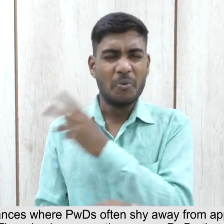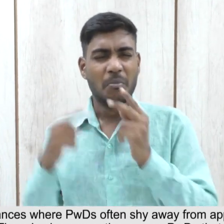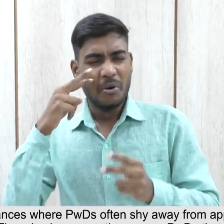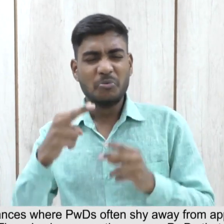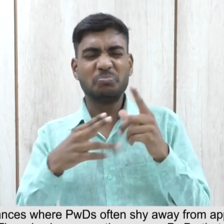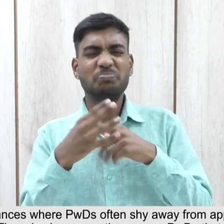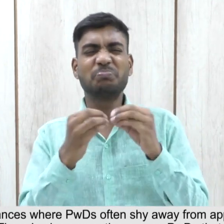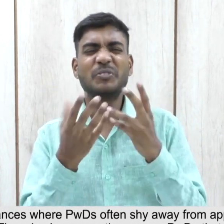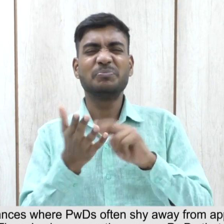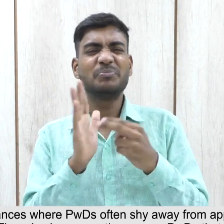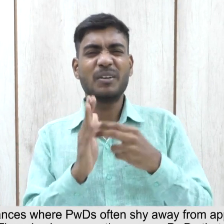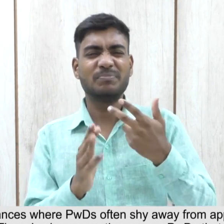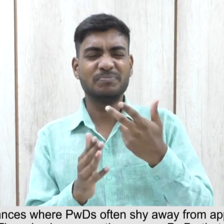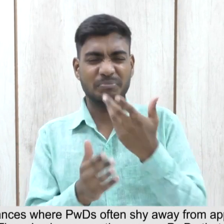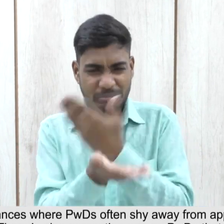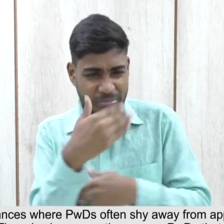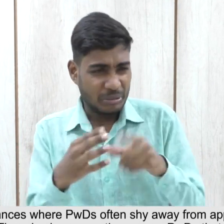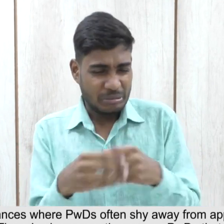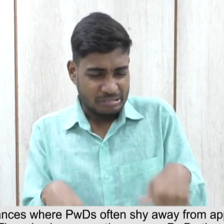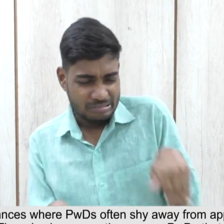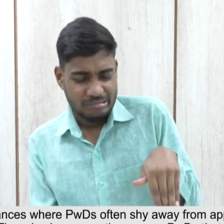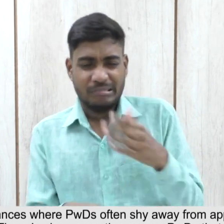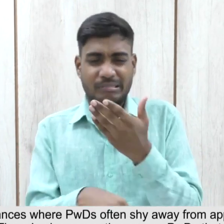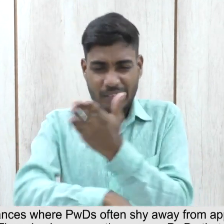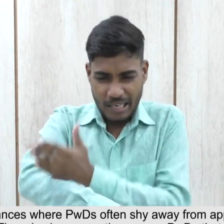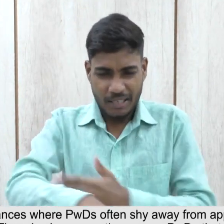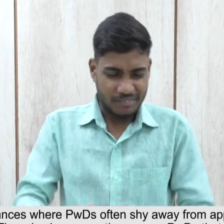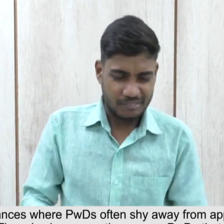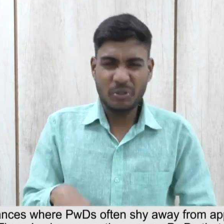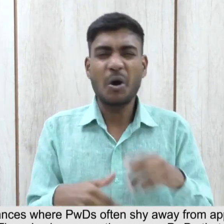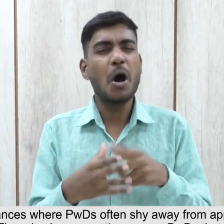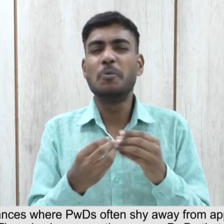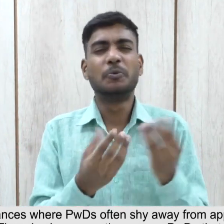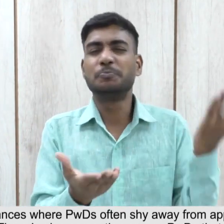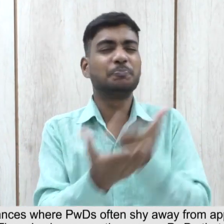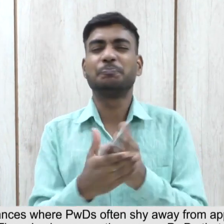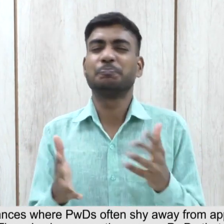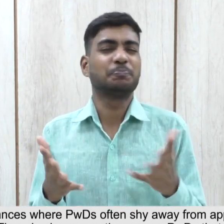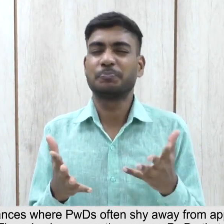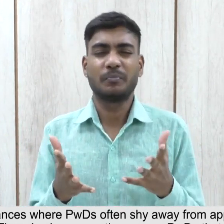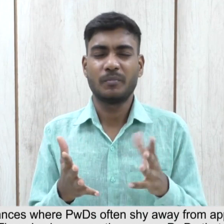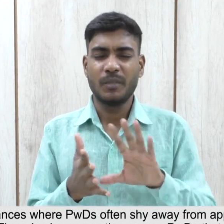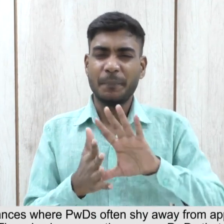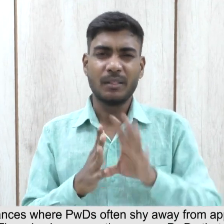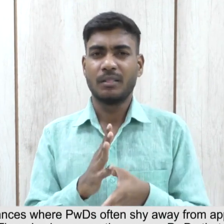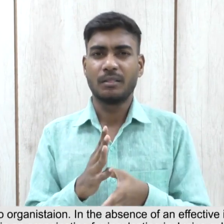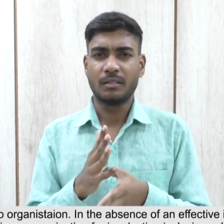.6 is also perception among PWDs that they may be treated differently